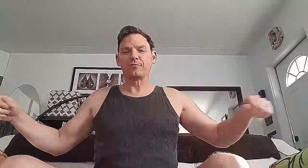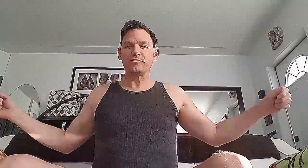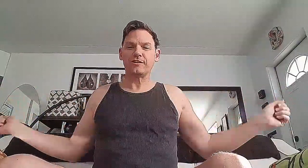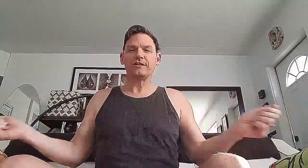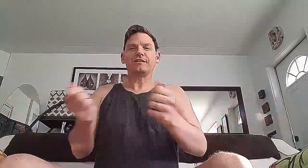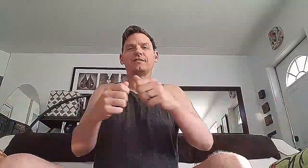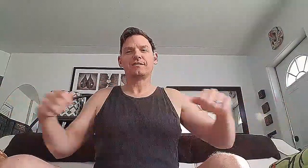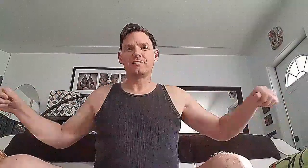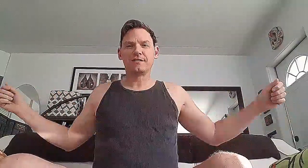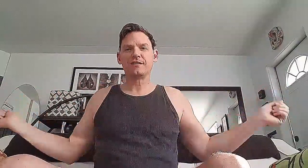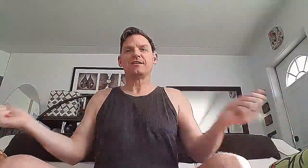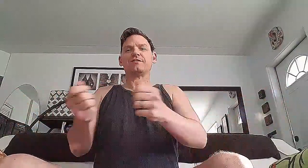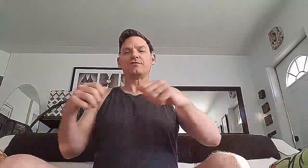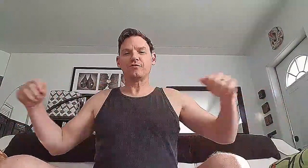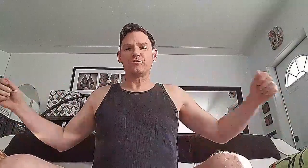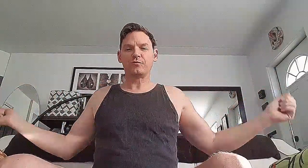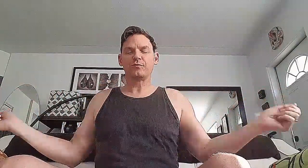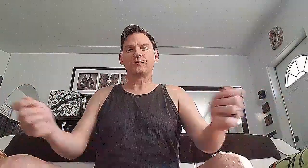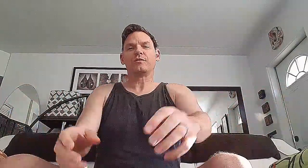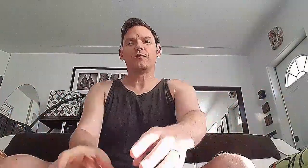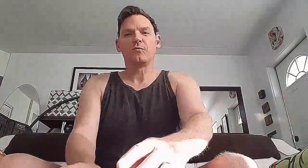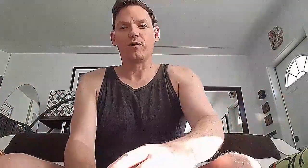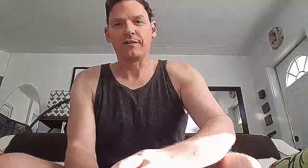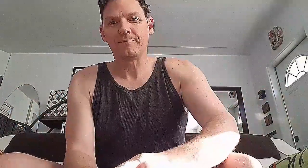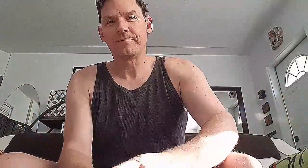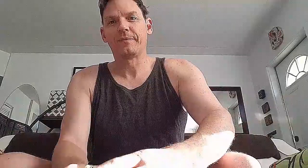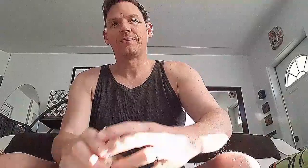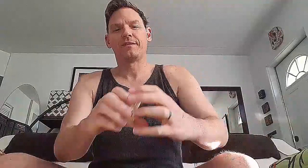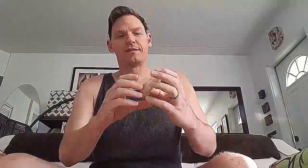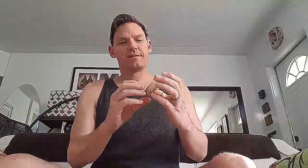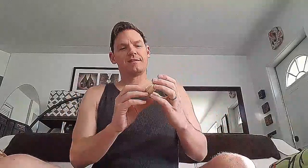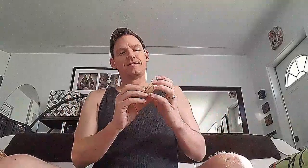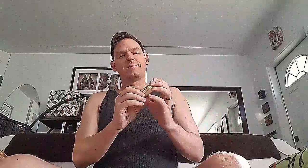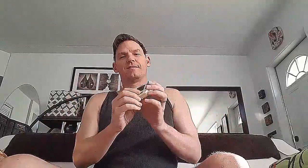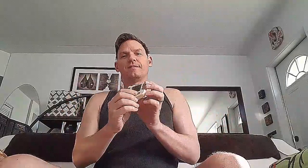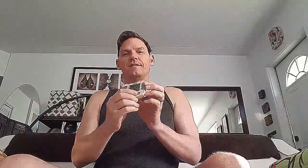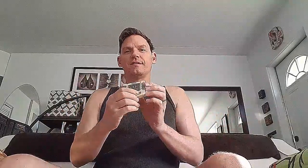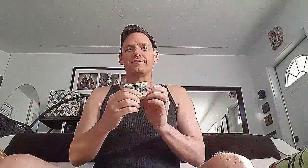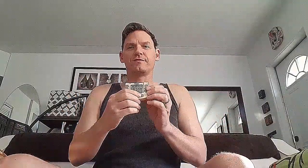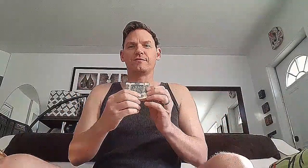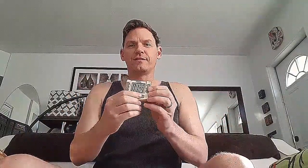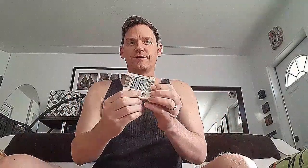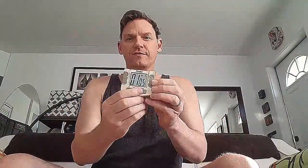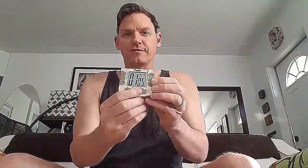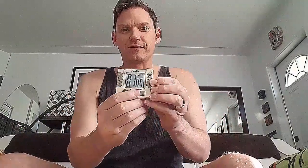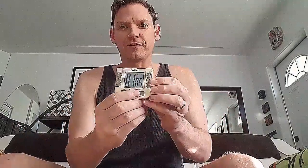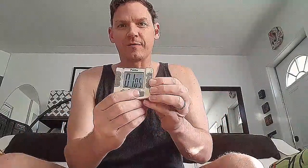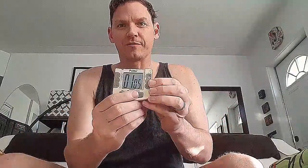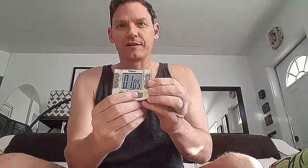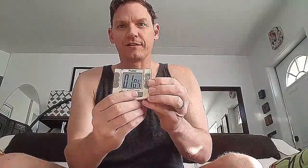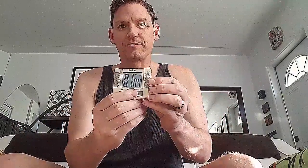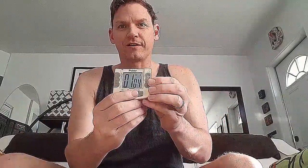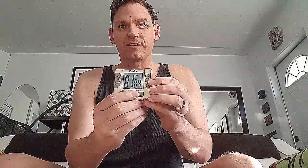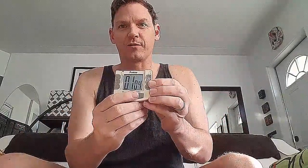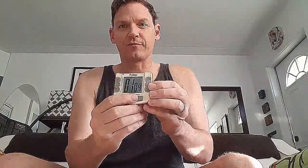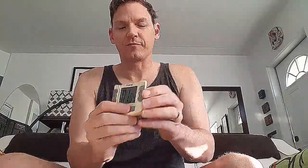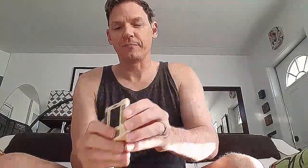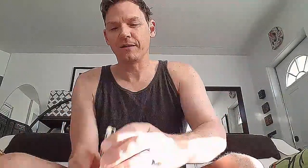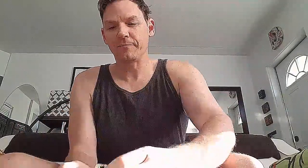three, two, one. All right. Let's do this. Set your timer again. Let's get it going for a minute.